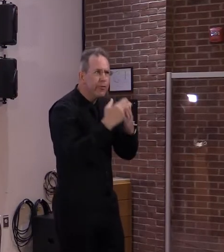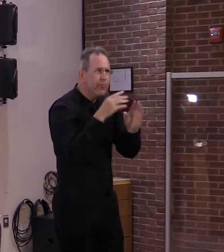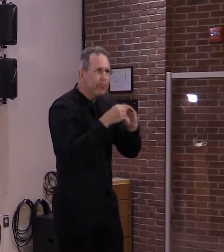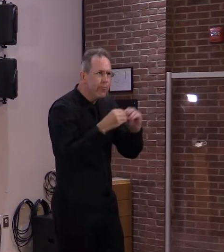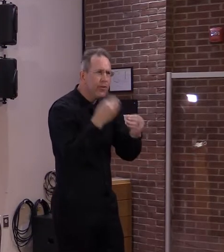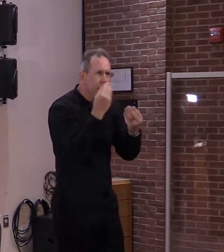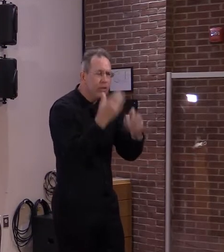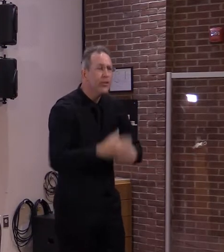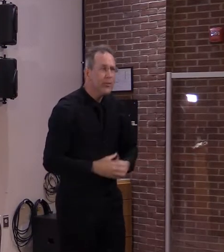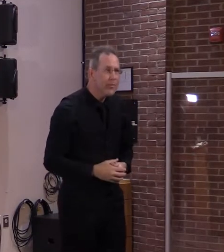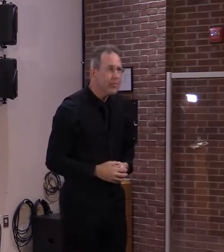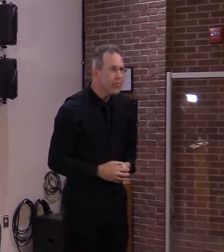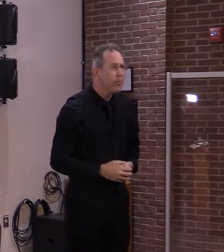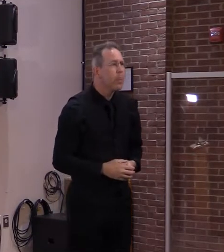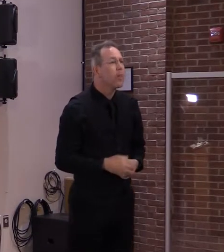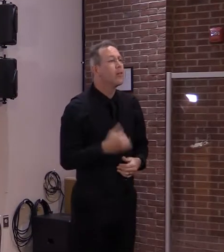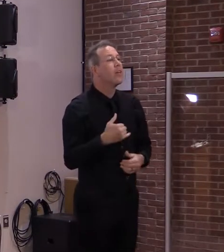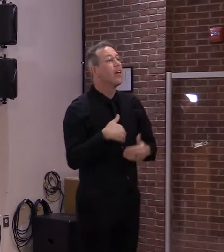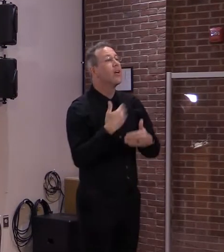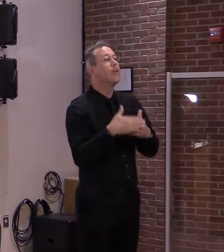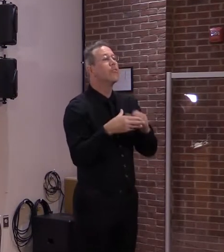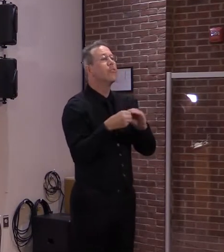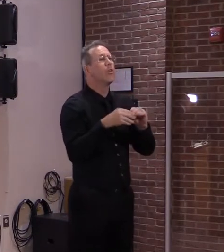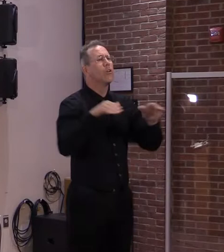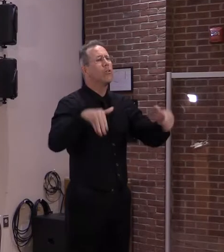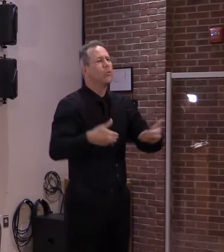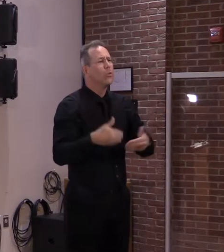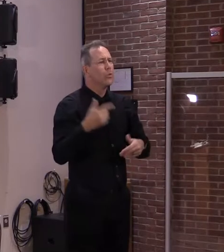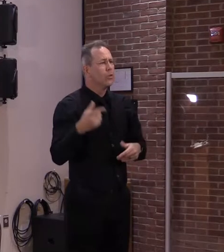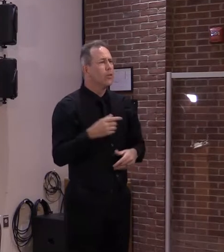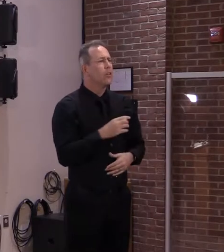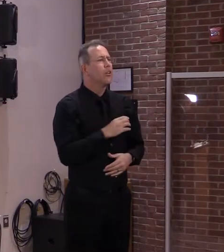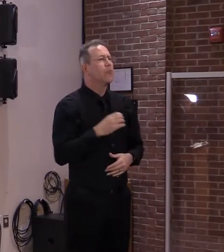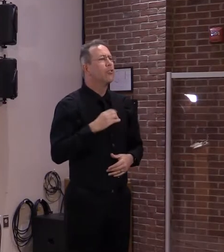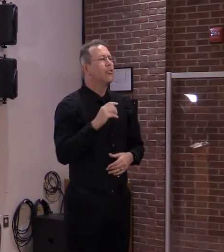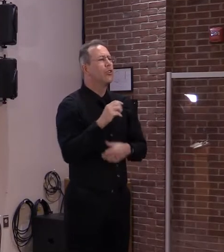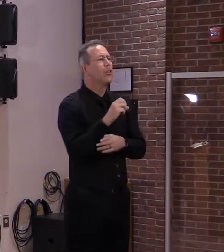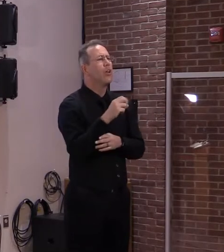Now, at this time, I would like to introduce Commissioner Michael Harrington.